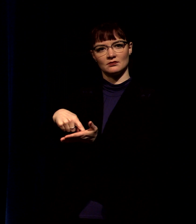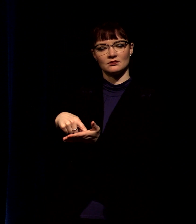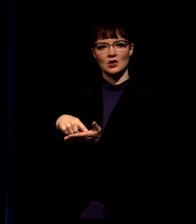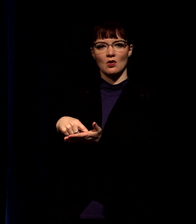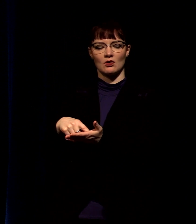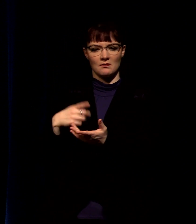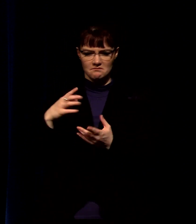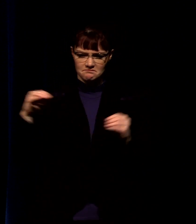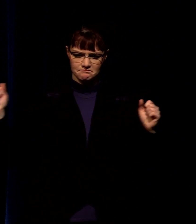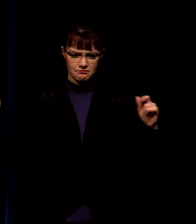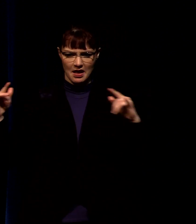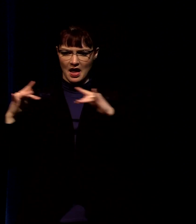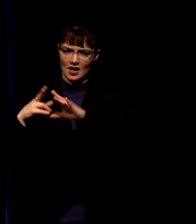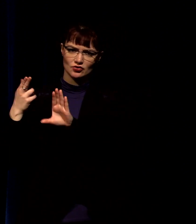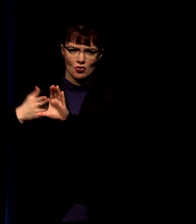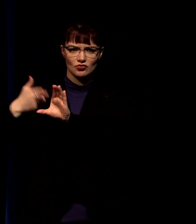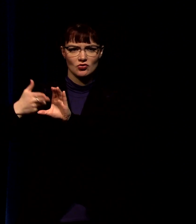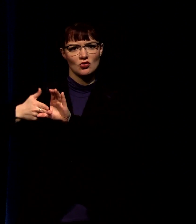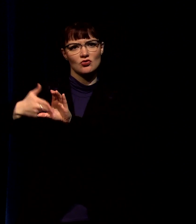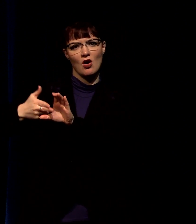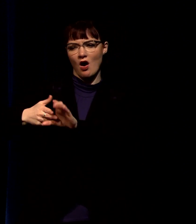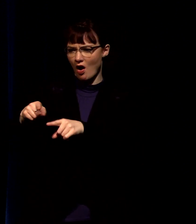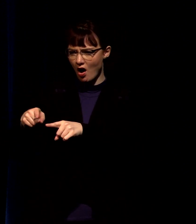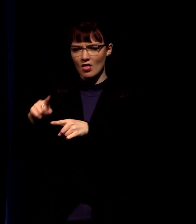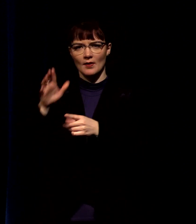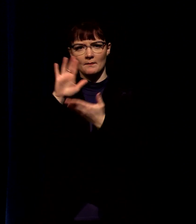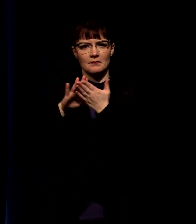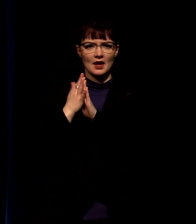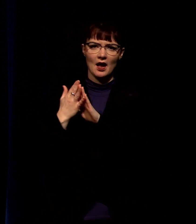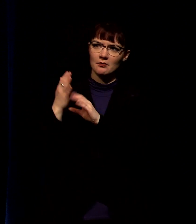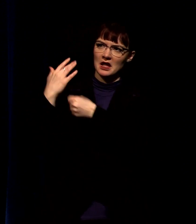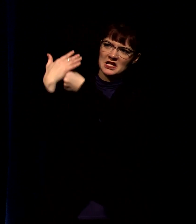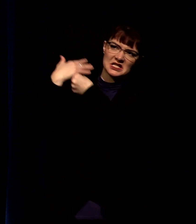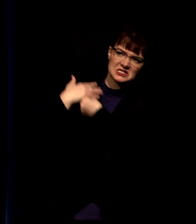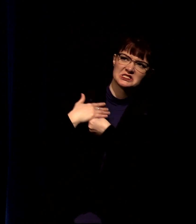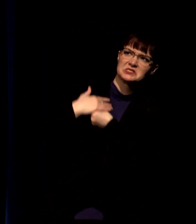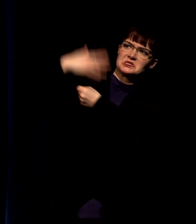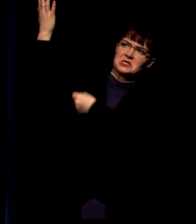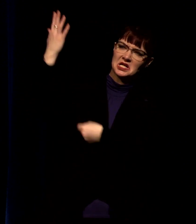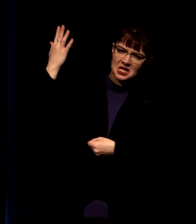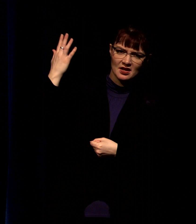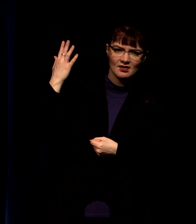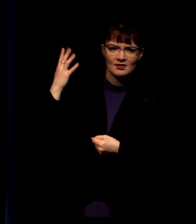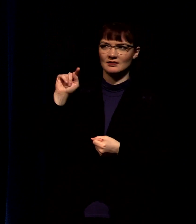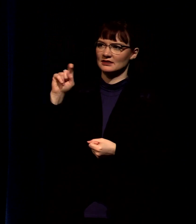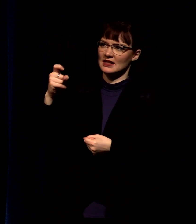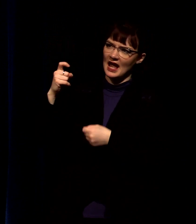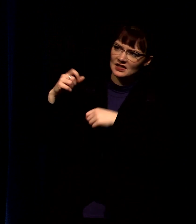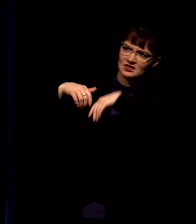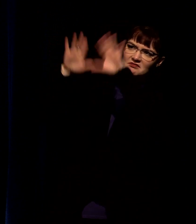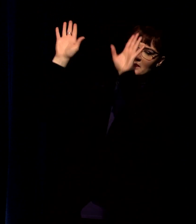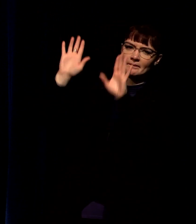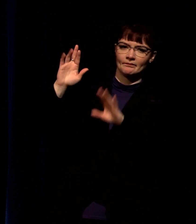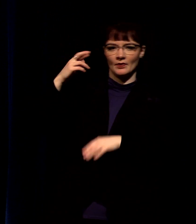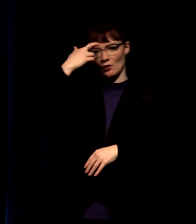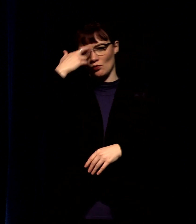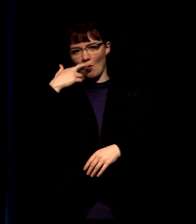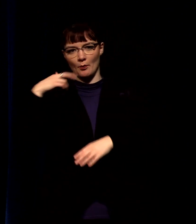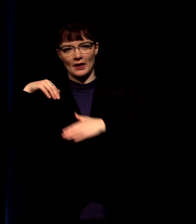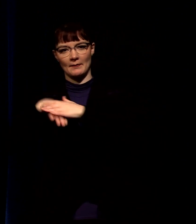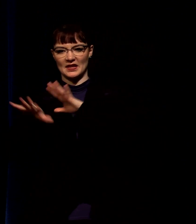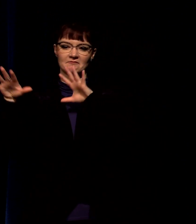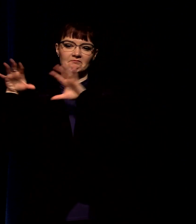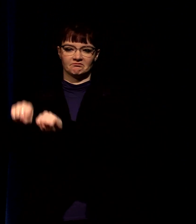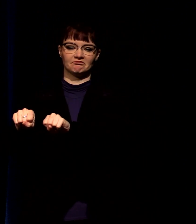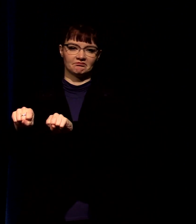thing going and many people jumped on board and they thought this could be our freedom from the oppression the freedom from these taxes and rome came in and shut it down